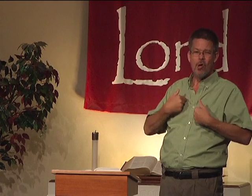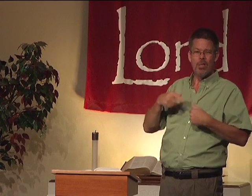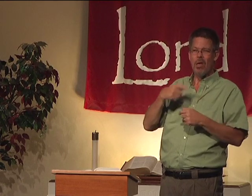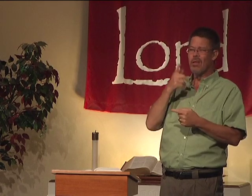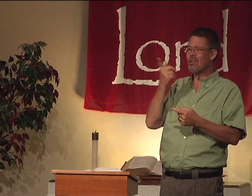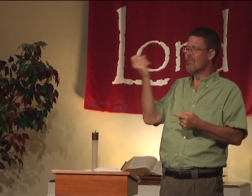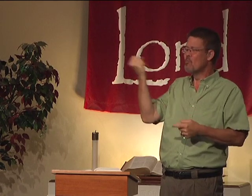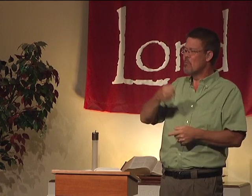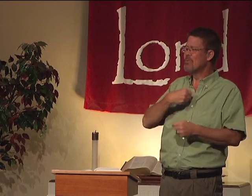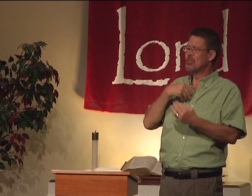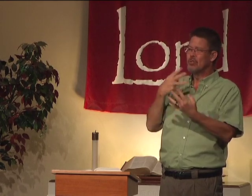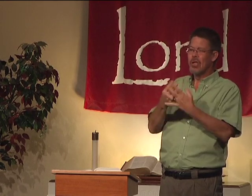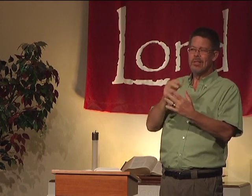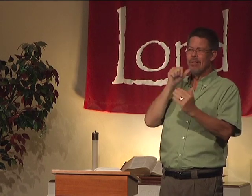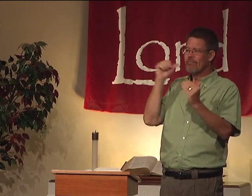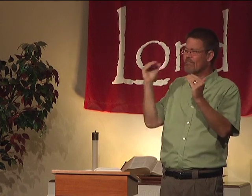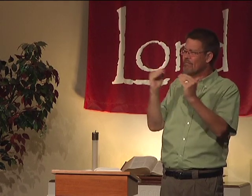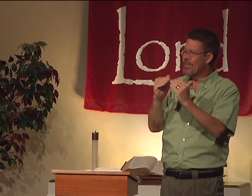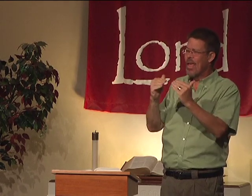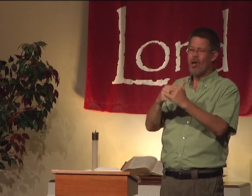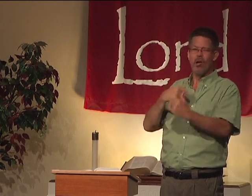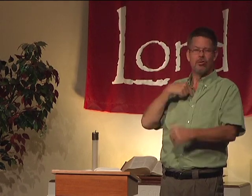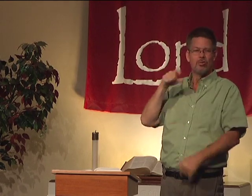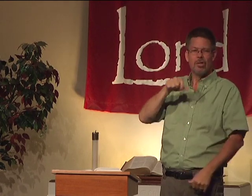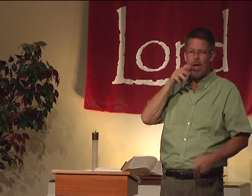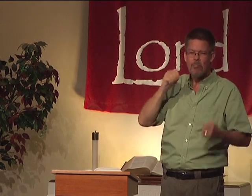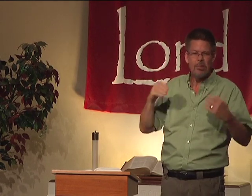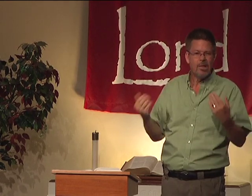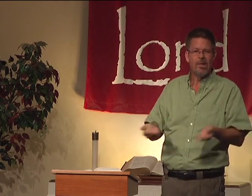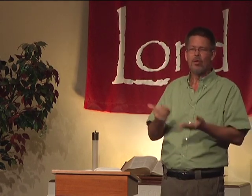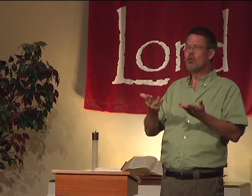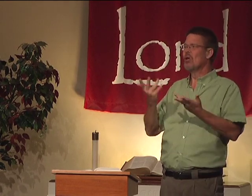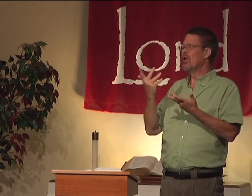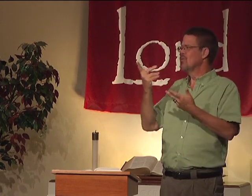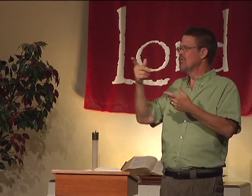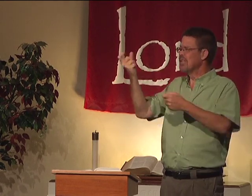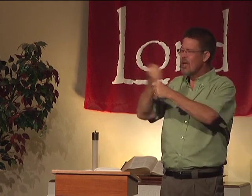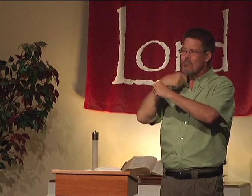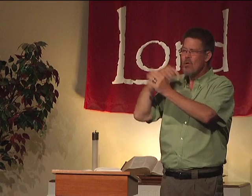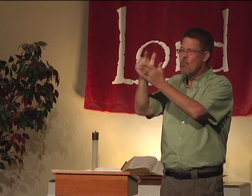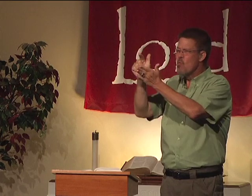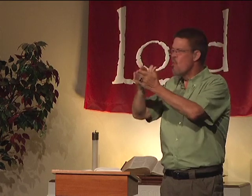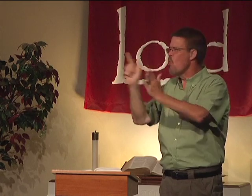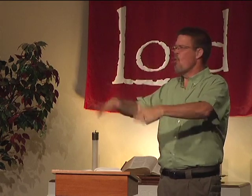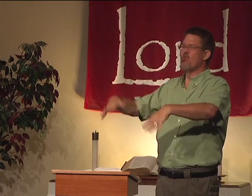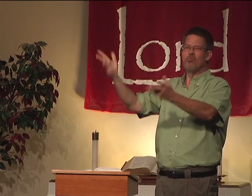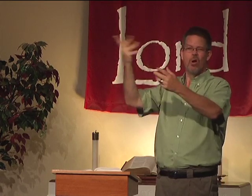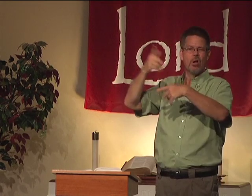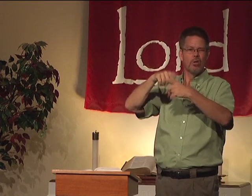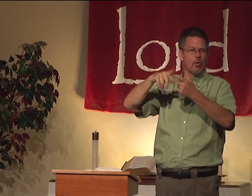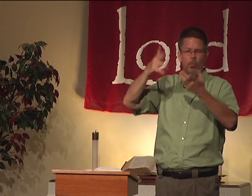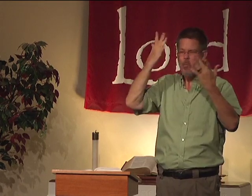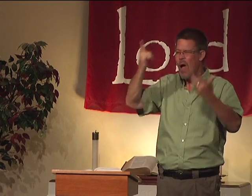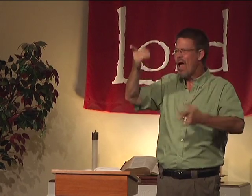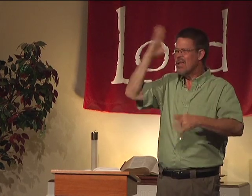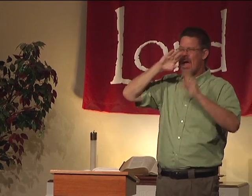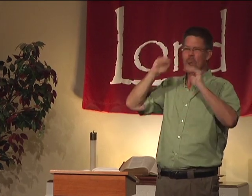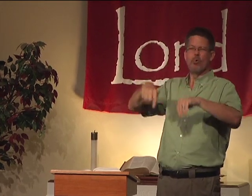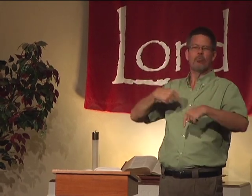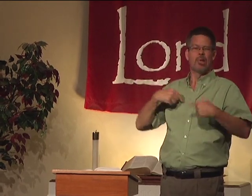I'm in a bug-infested jail, I need a lawyer, why did